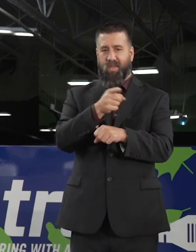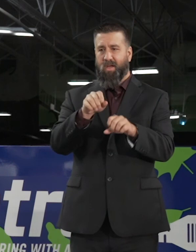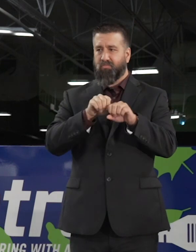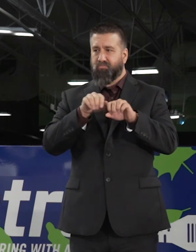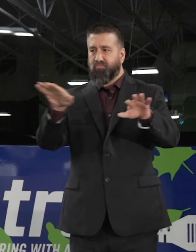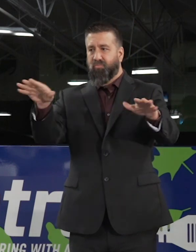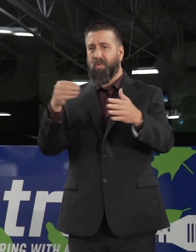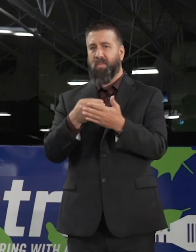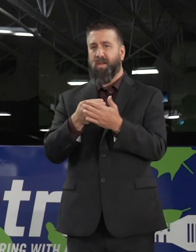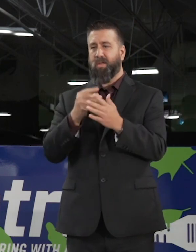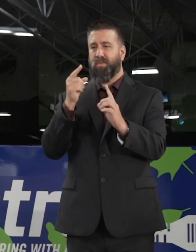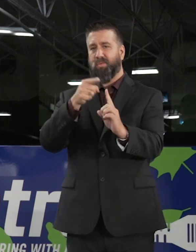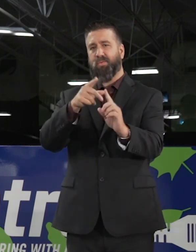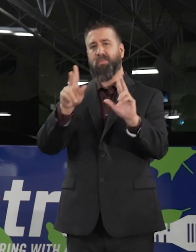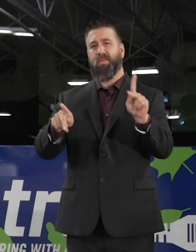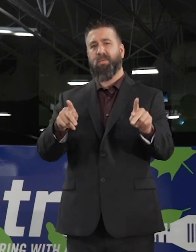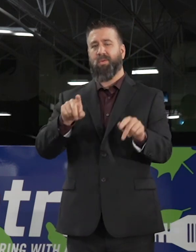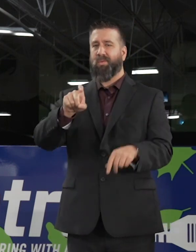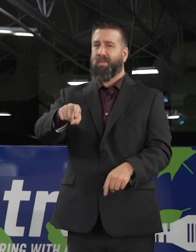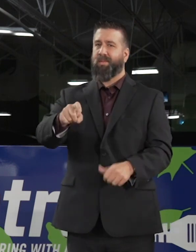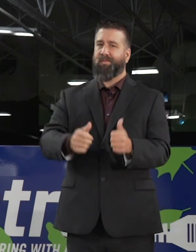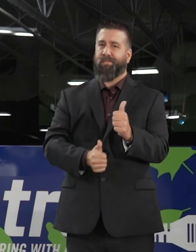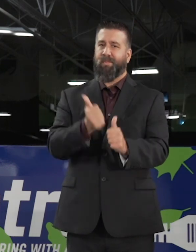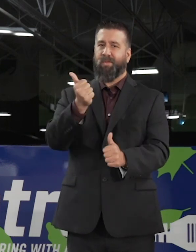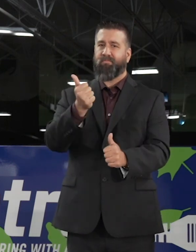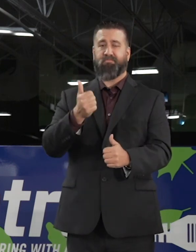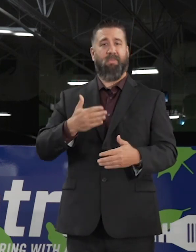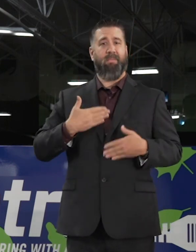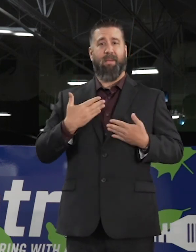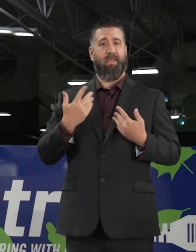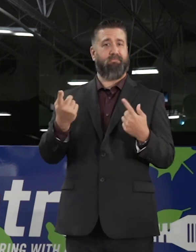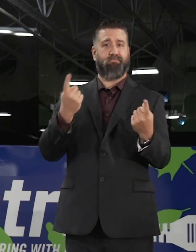them the most. I'd be happy to take any questions.